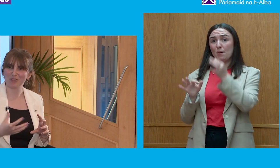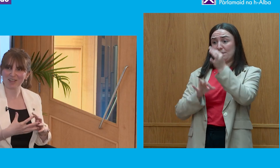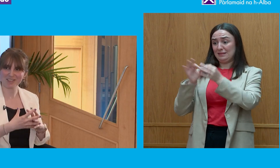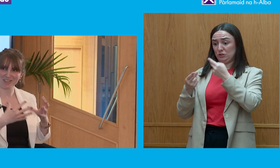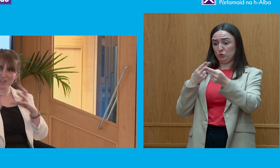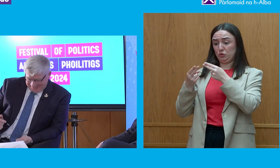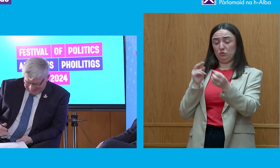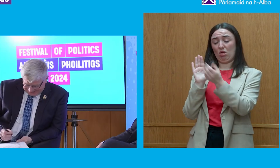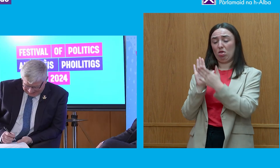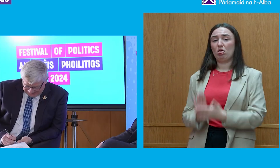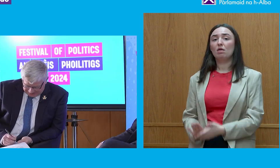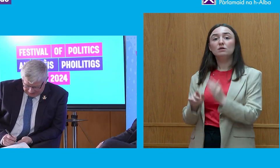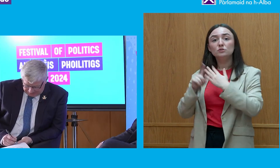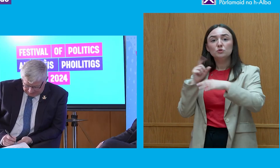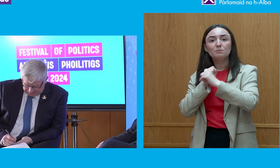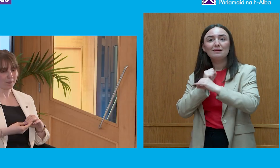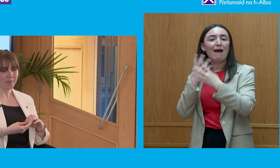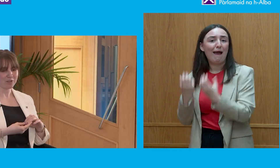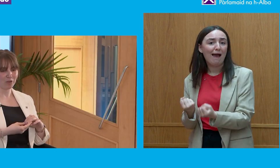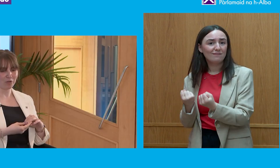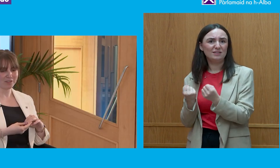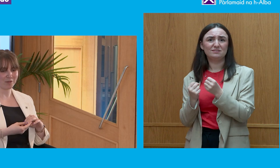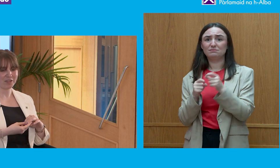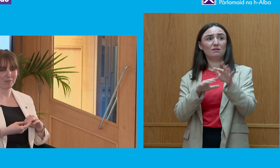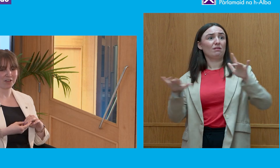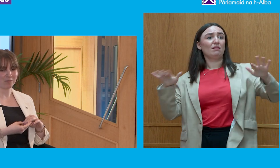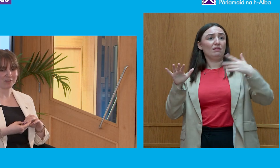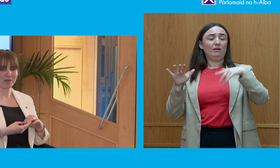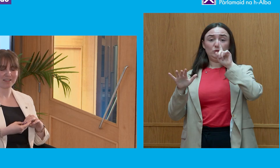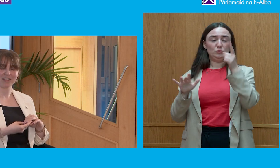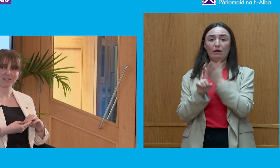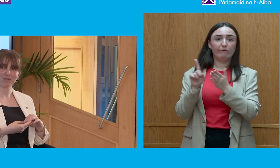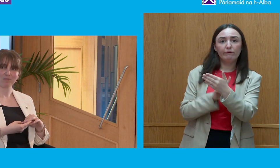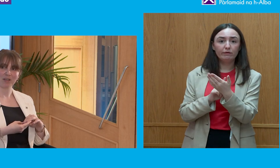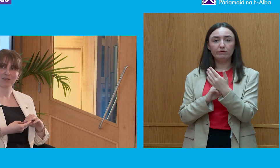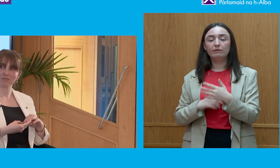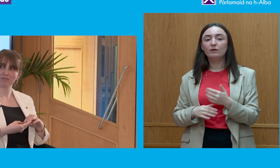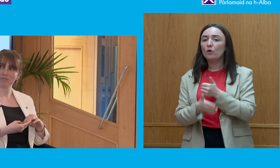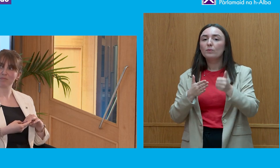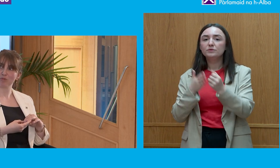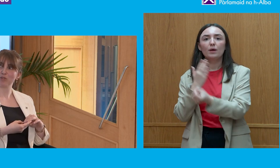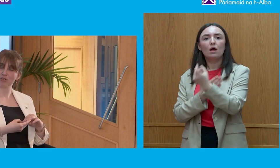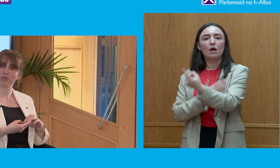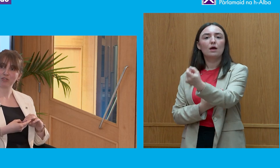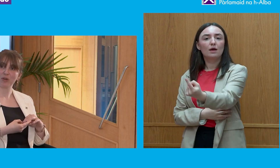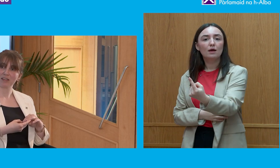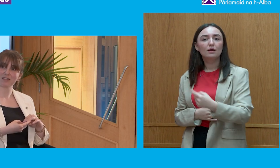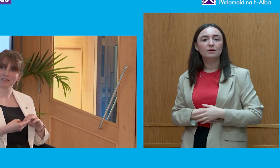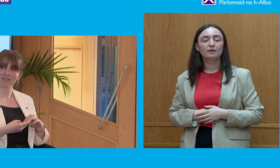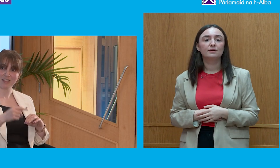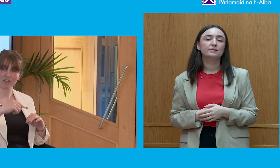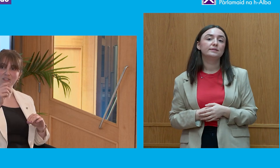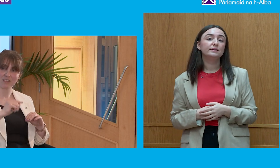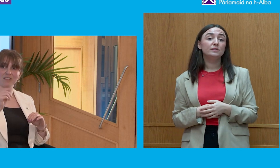if you want to. It's just everywhere. So something that might not be as big as it is might be shown to you